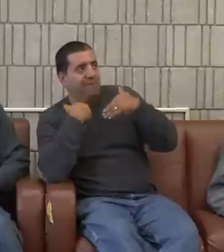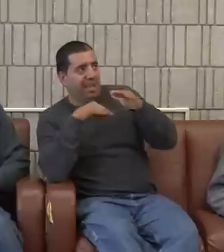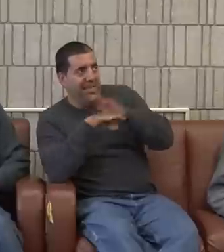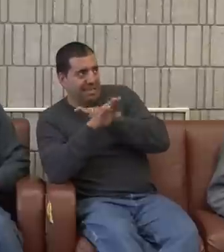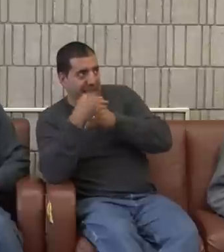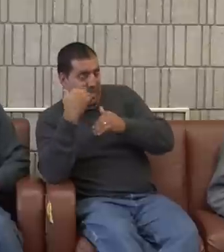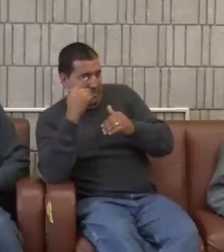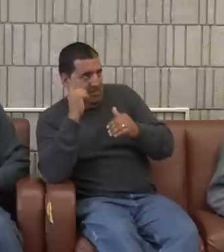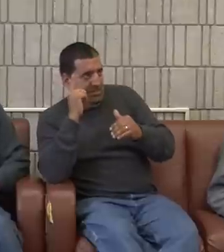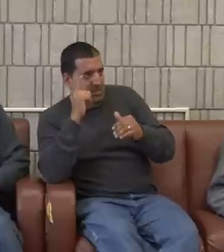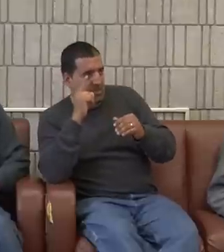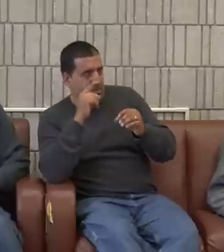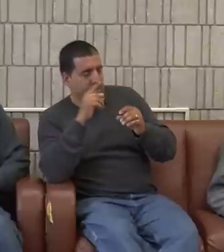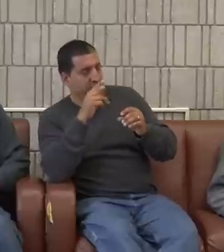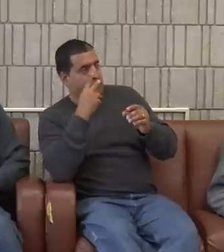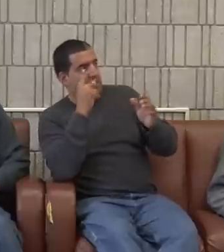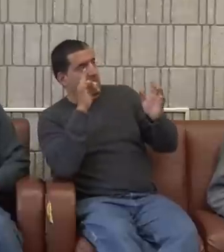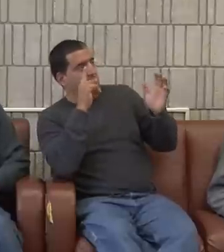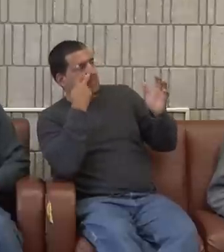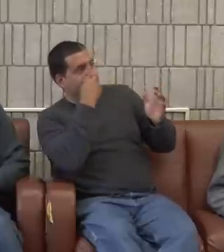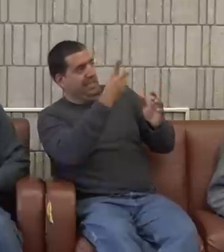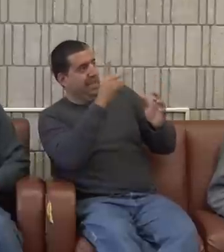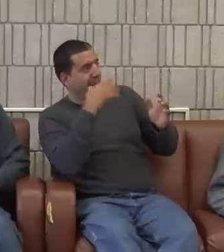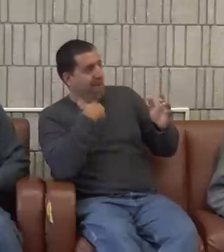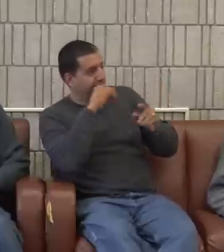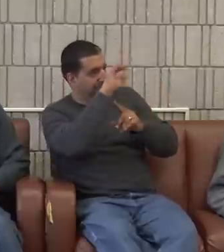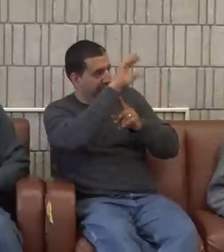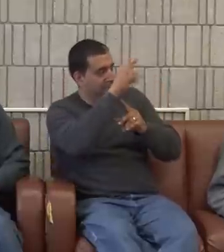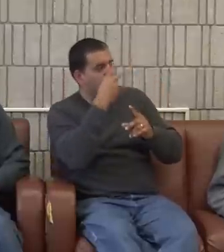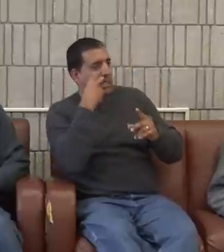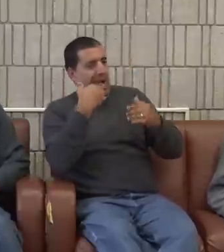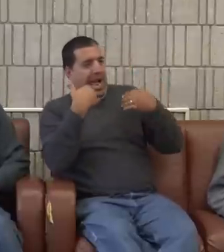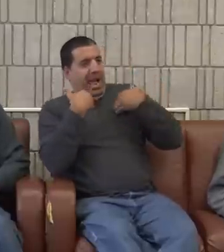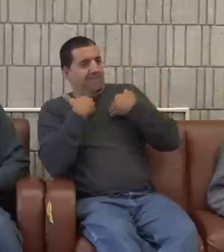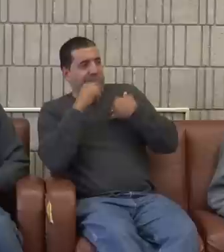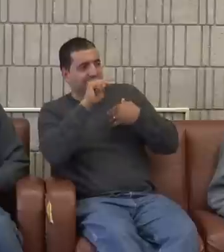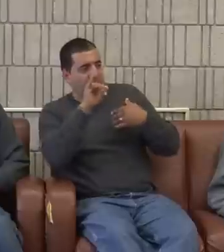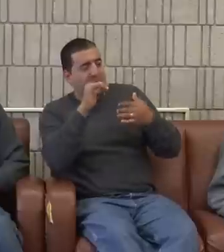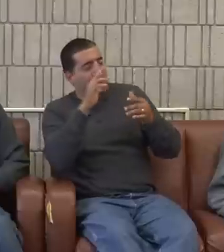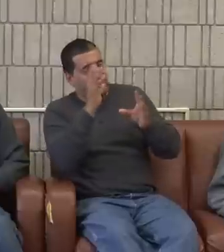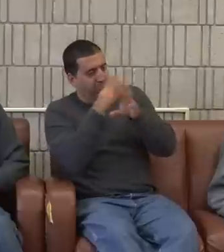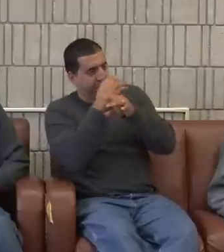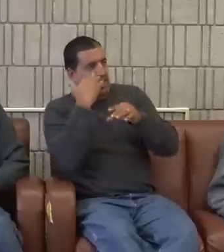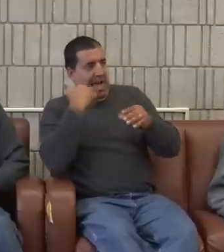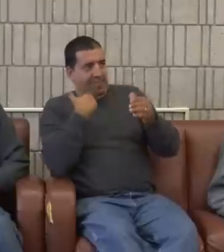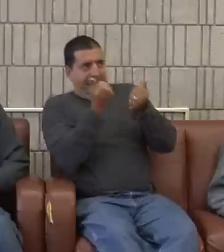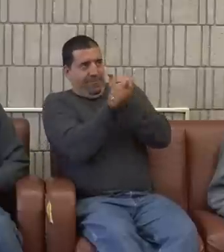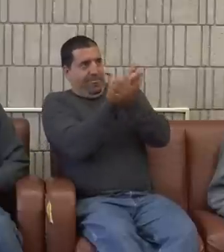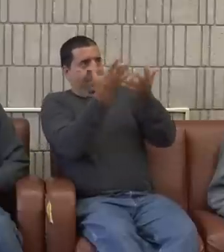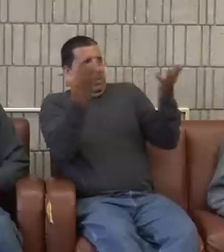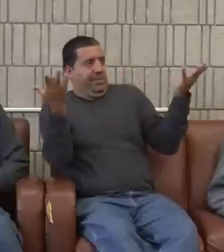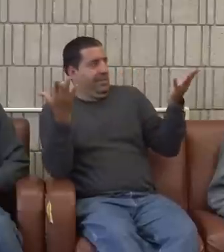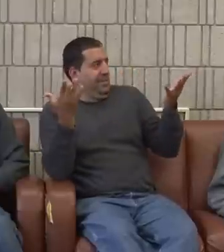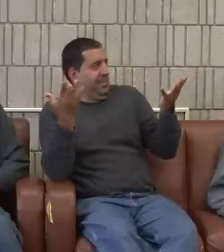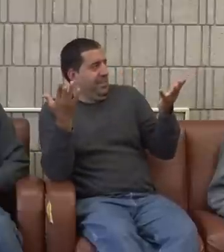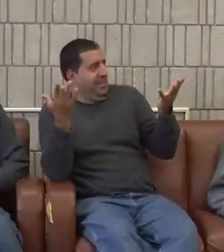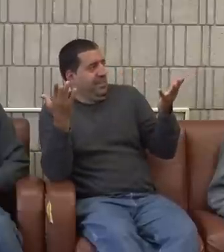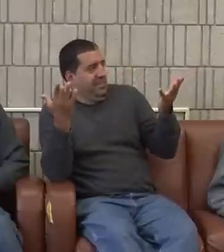The building would have access in the sense that you could see strobe lights, there would be a video phone,